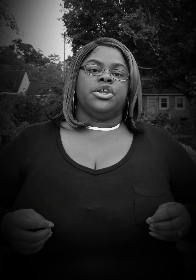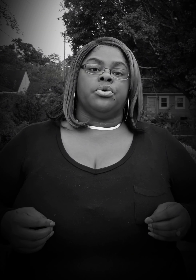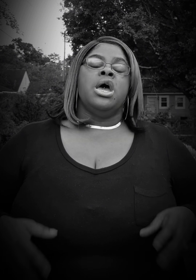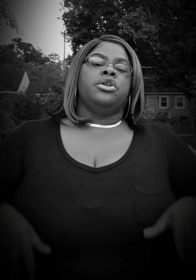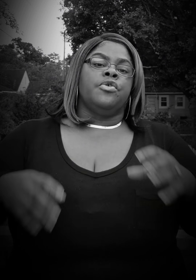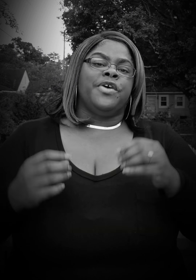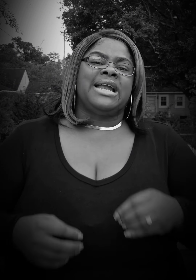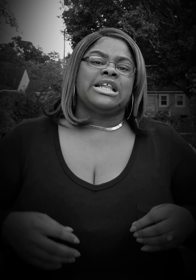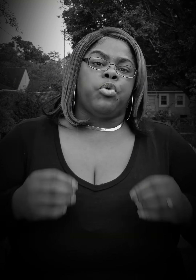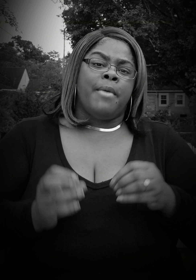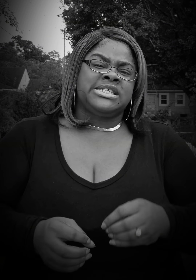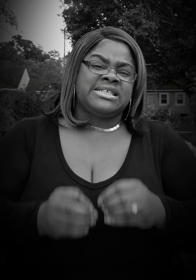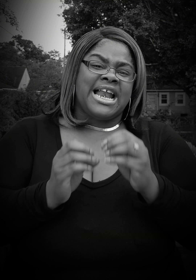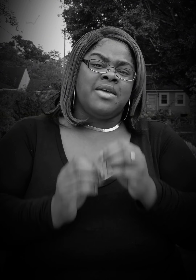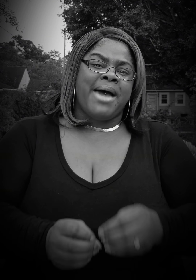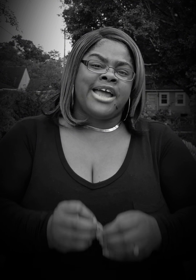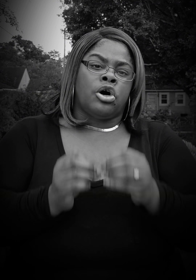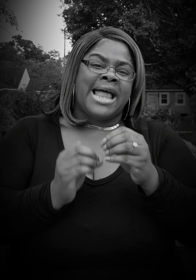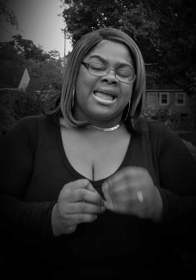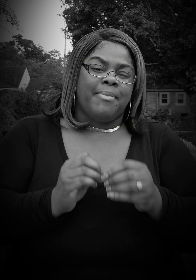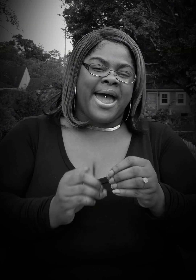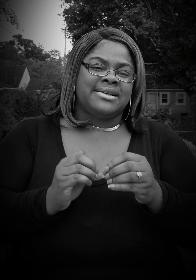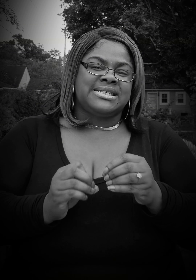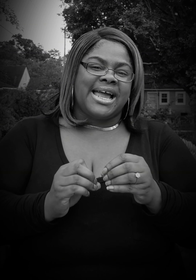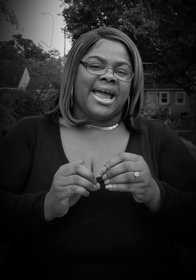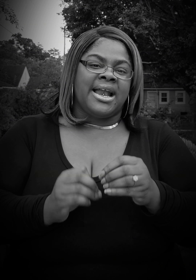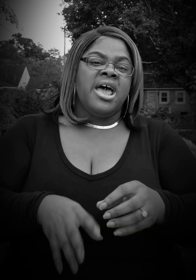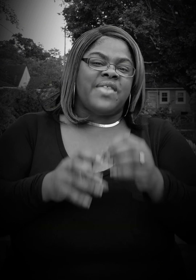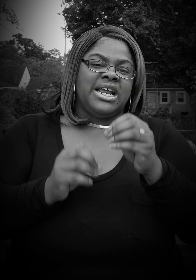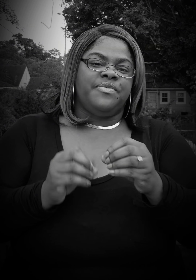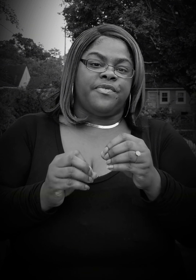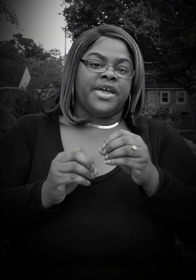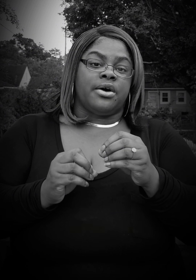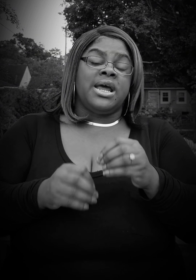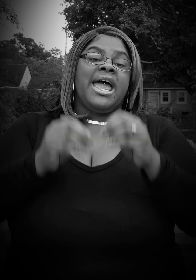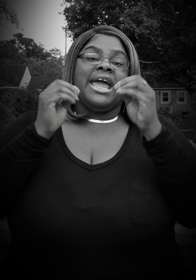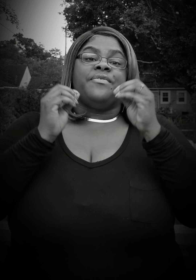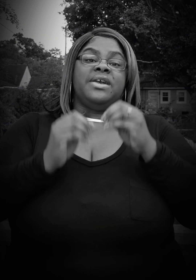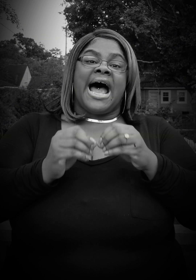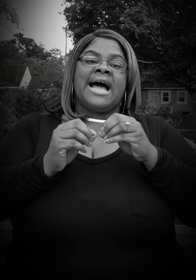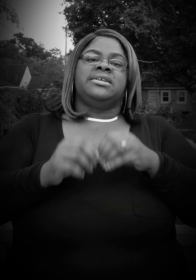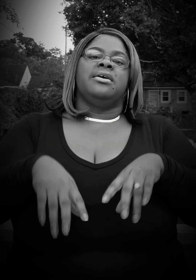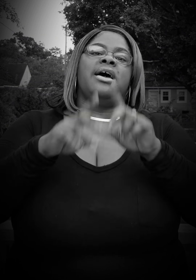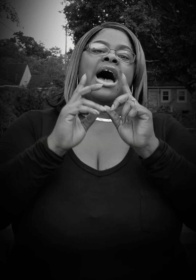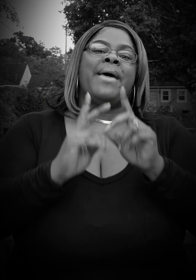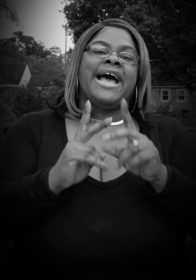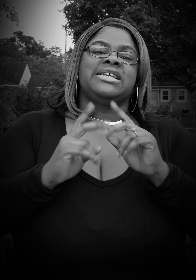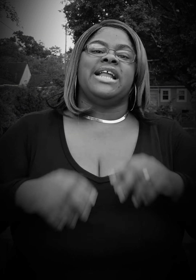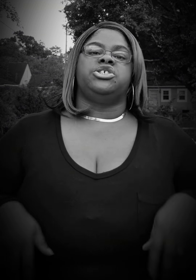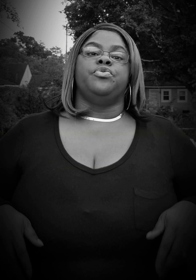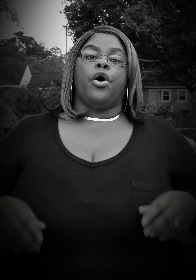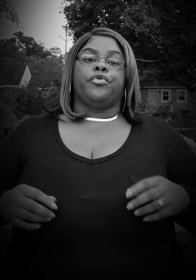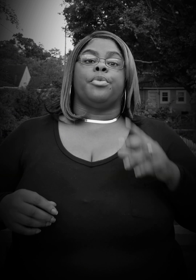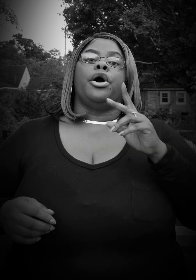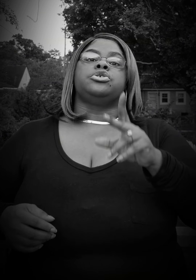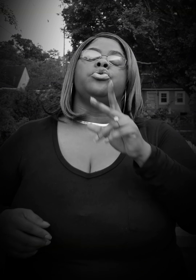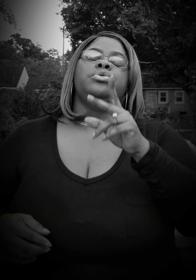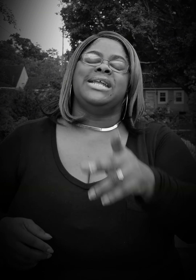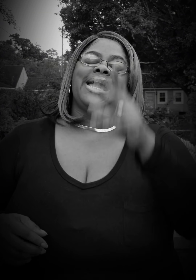do? Do you feel like the promises that he made on that campaign stand that he fulfilled? If not, I'm asking that you vote for the person who did